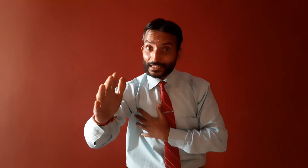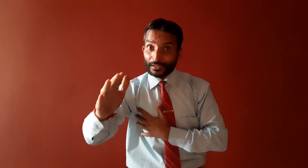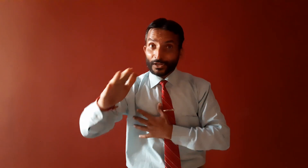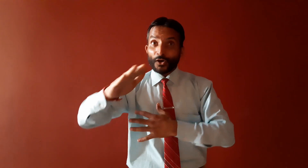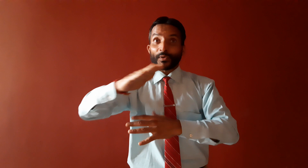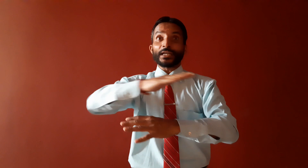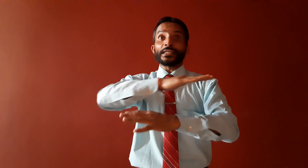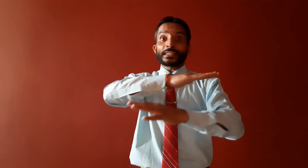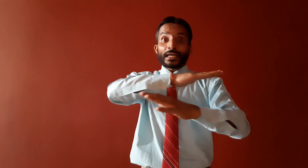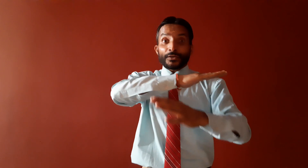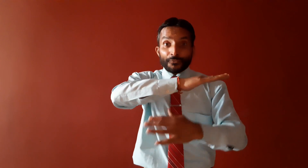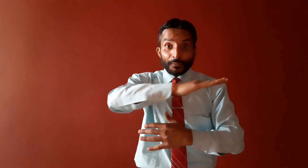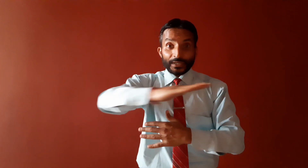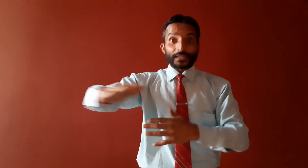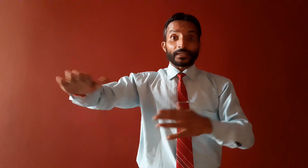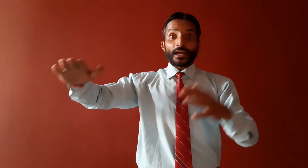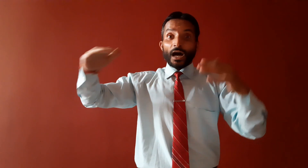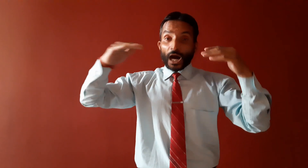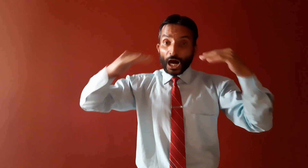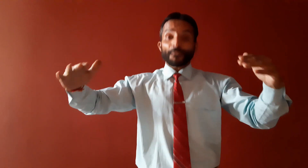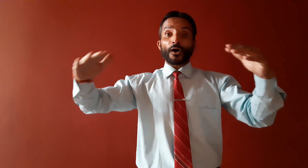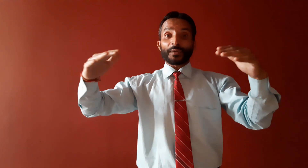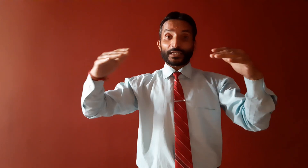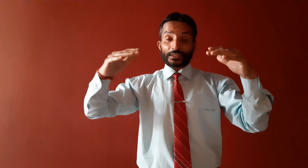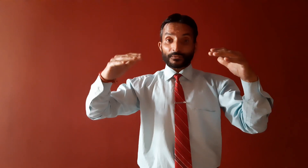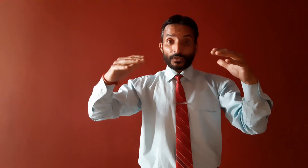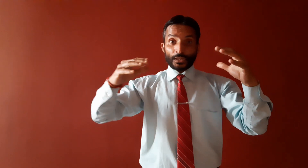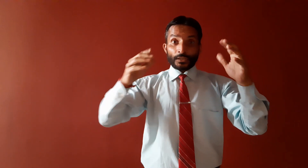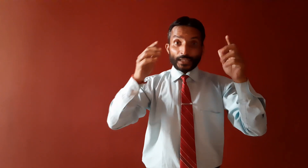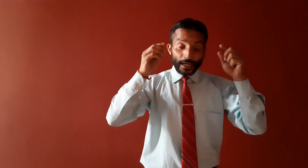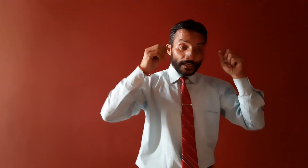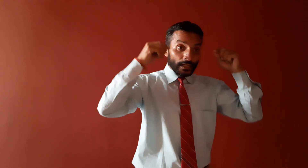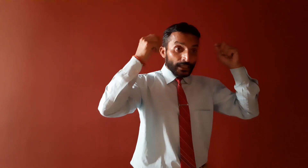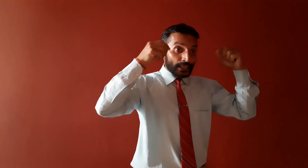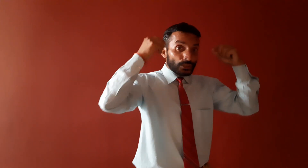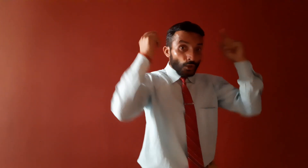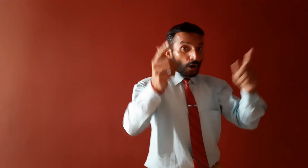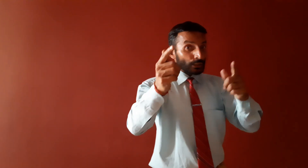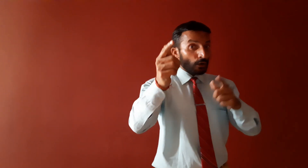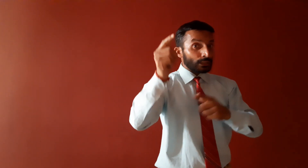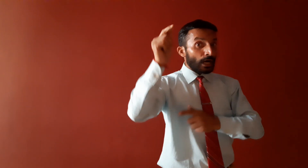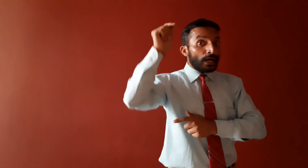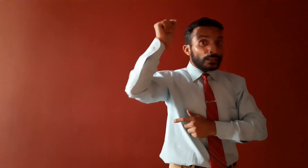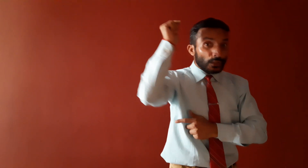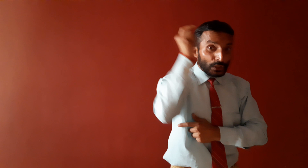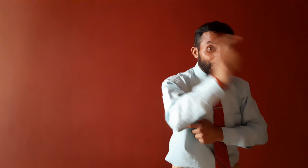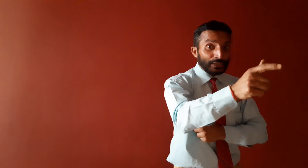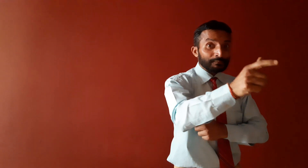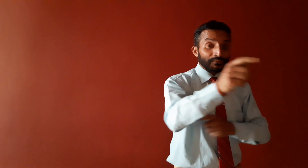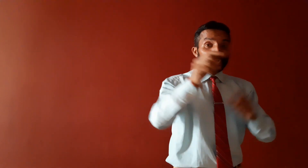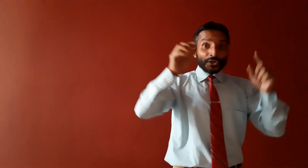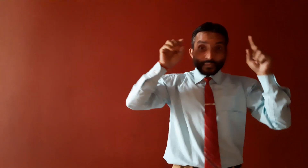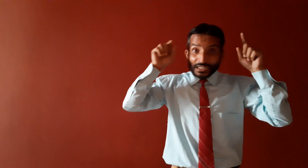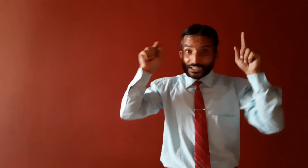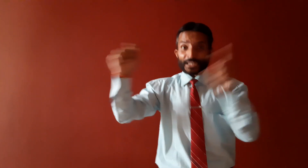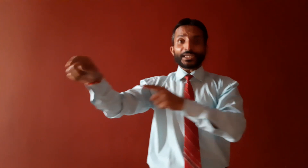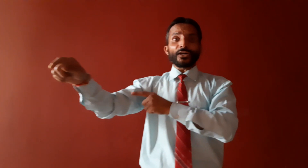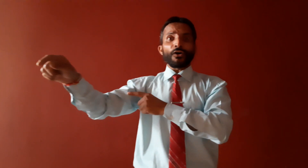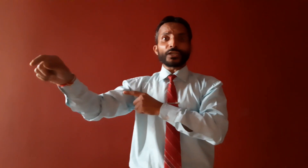there, but it is 50. Half of it is. Then, he thought on the solution. He was thinking on the